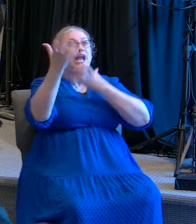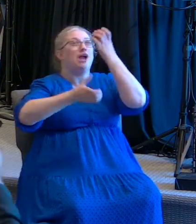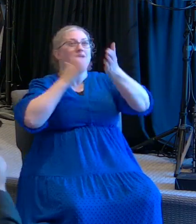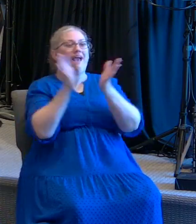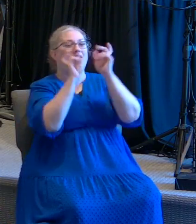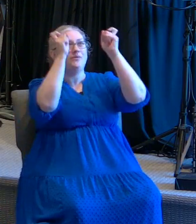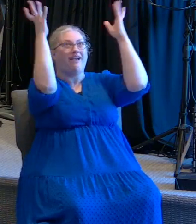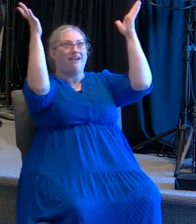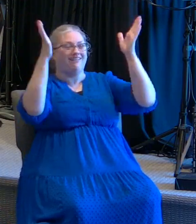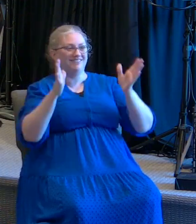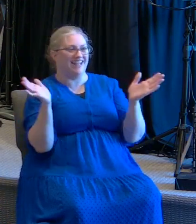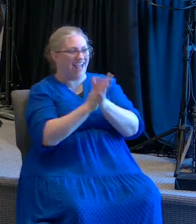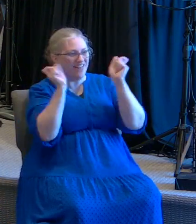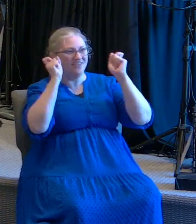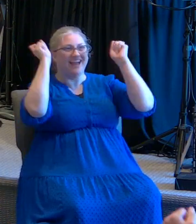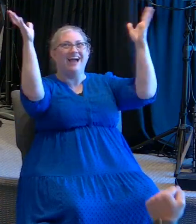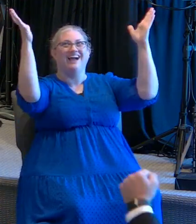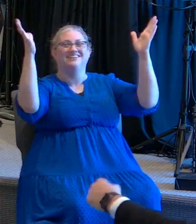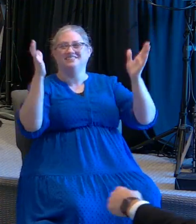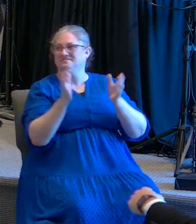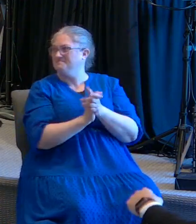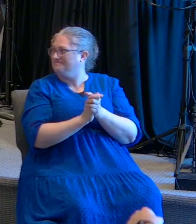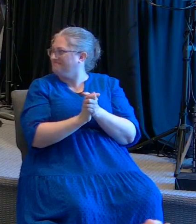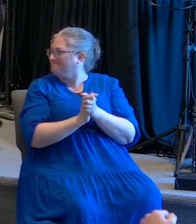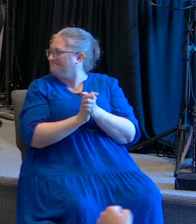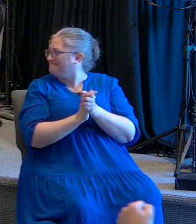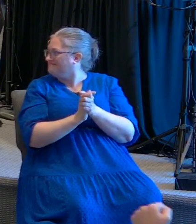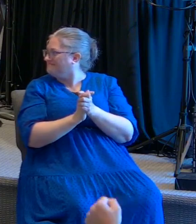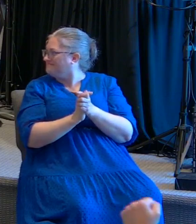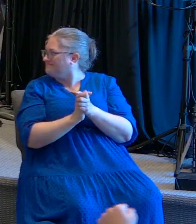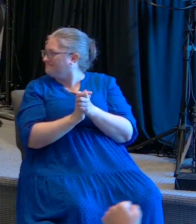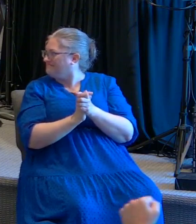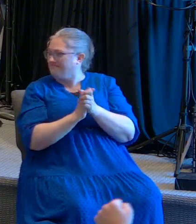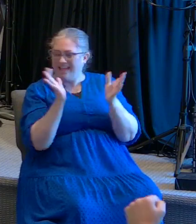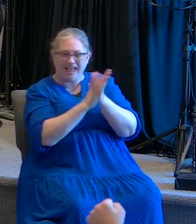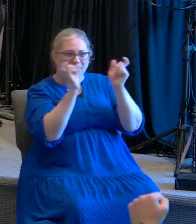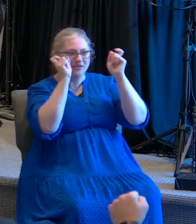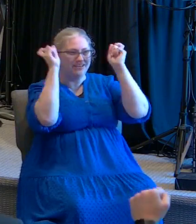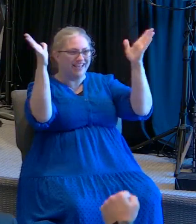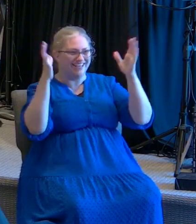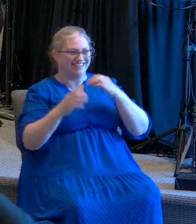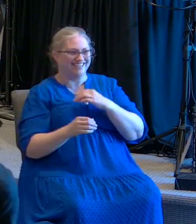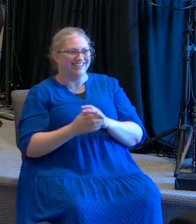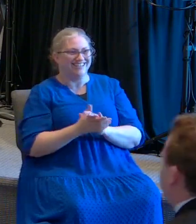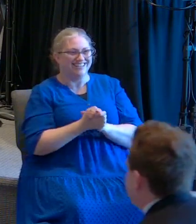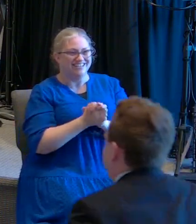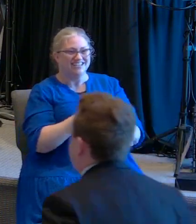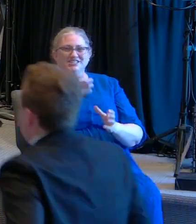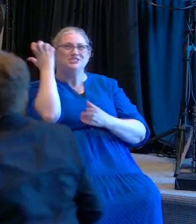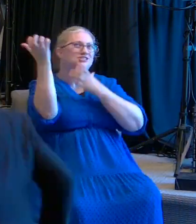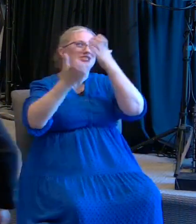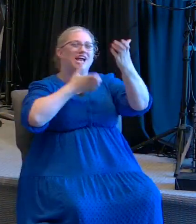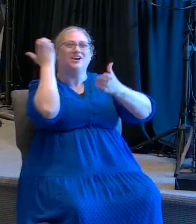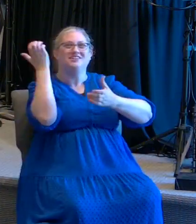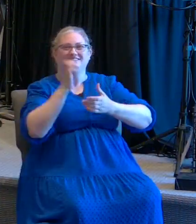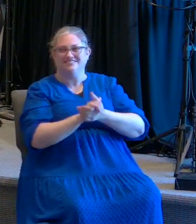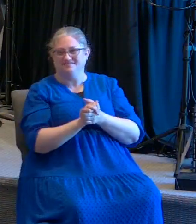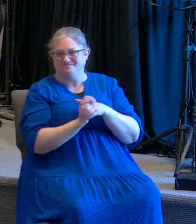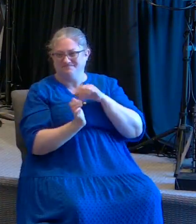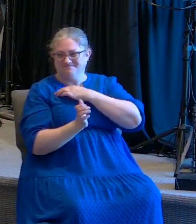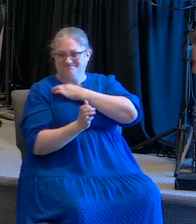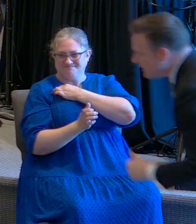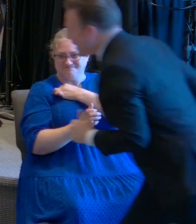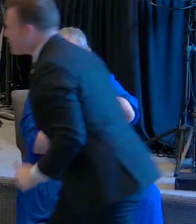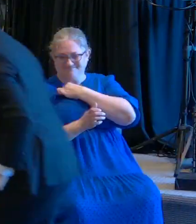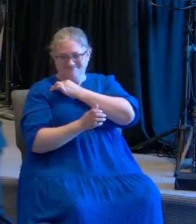crees. De un grito. God's going to do it for me. Shout it. De un grito.